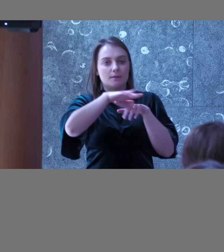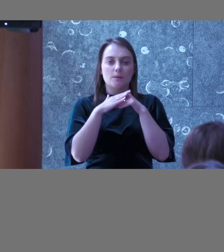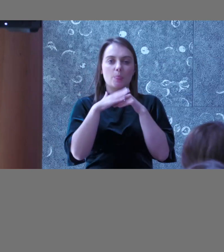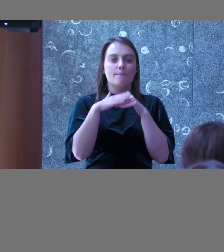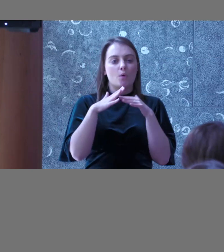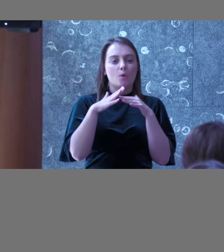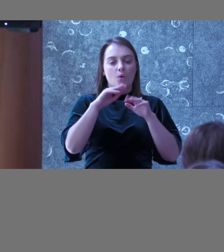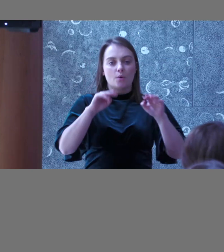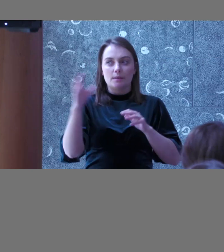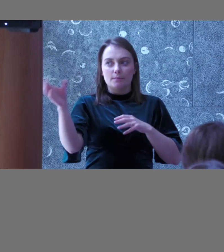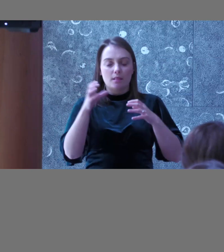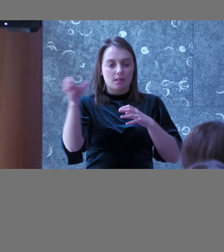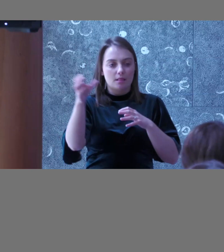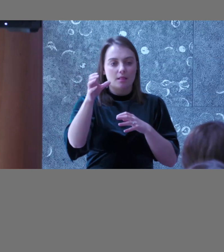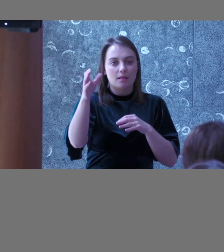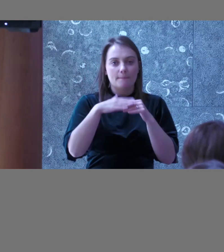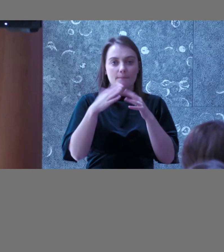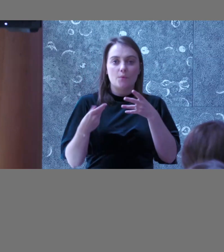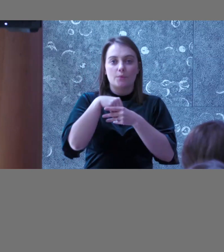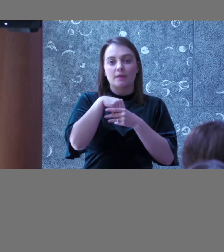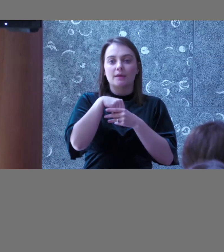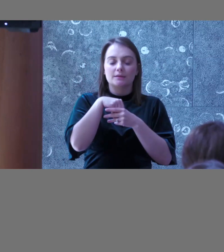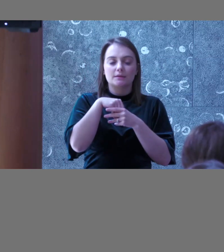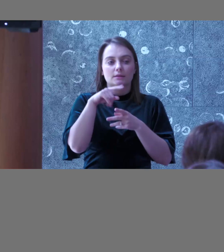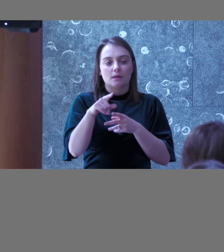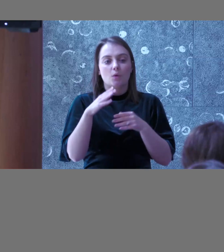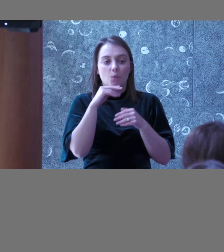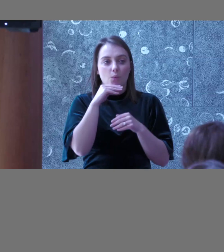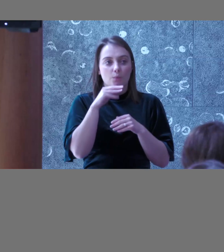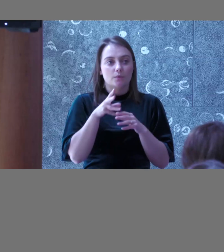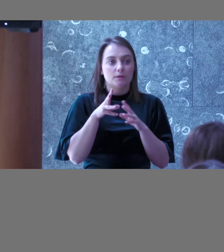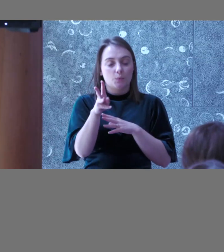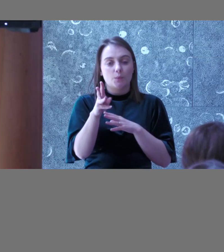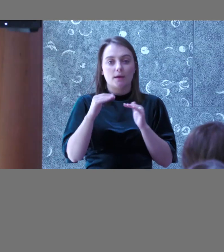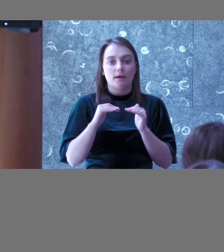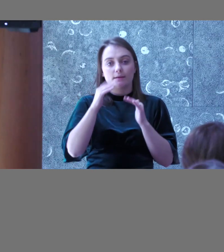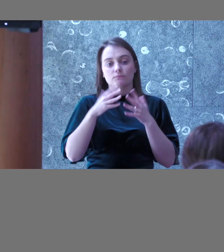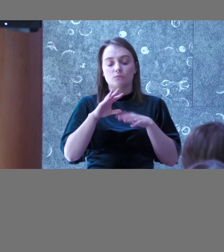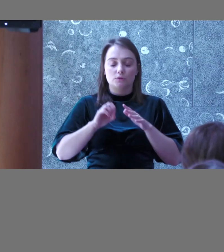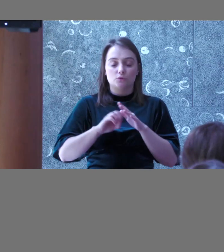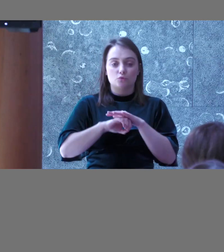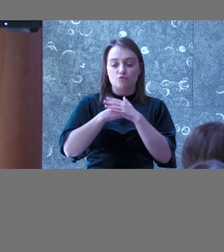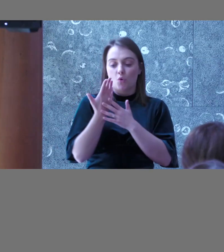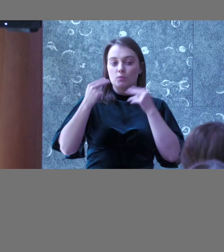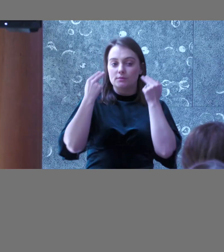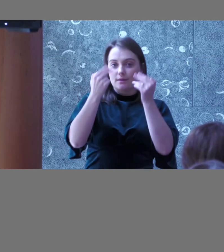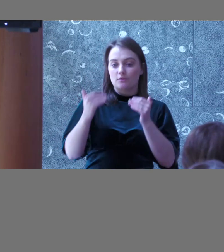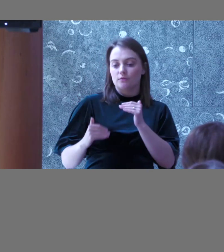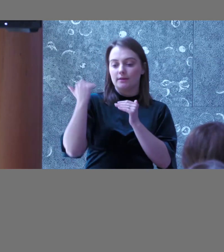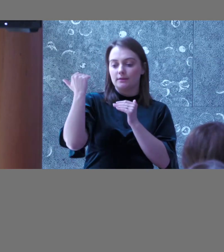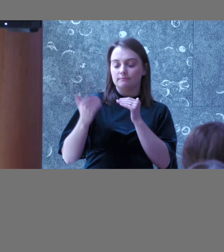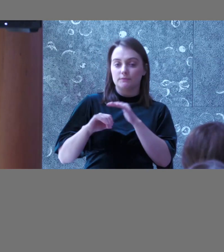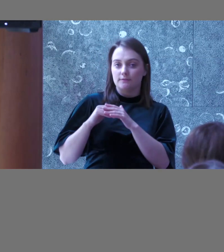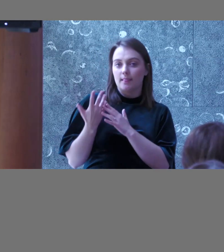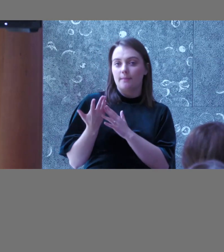people that get involved within any organization, it goes up and down the tree naturally from there. We've seen that, and we've seen that with